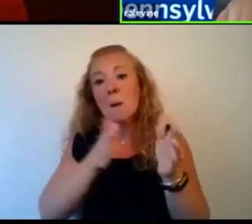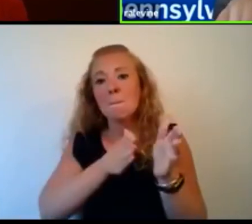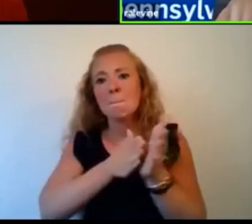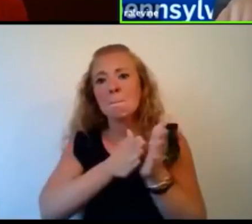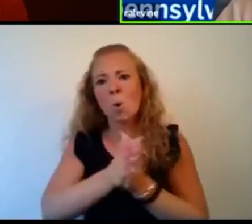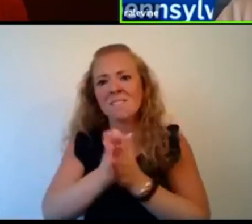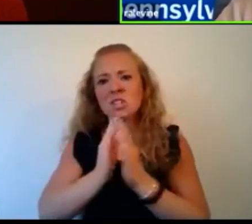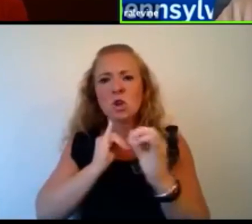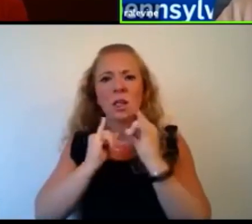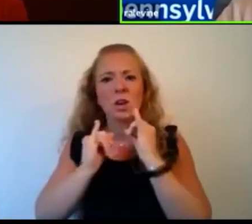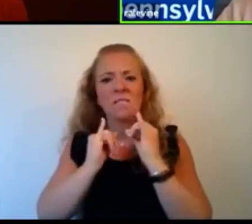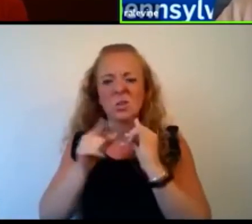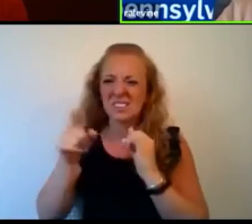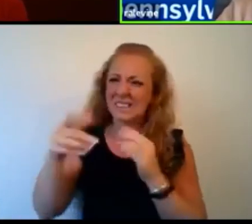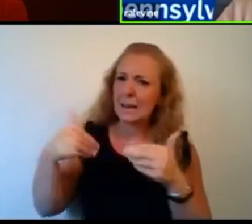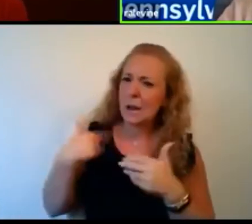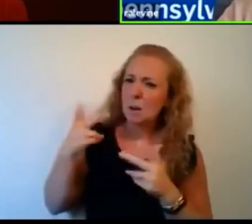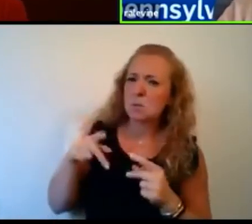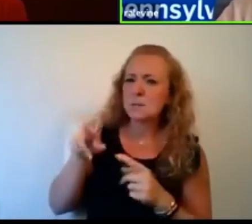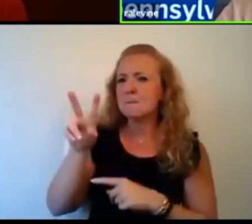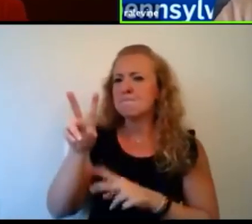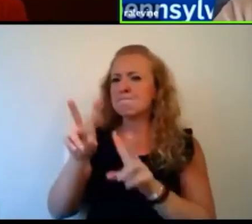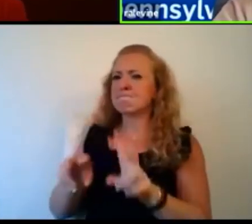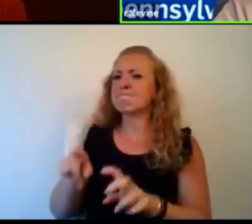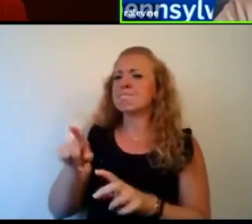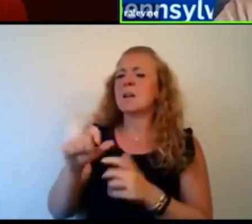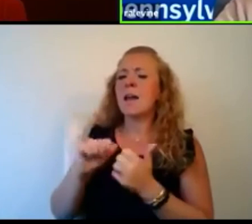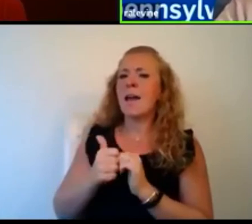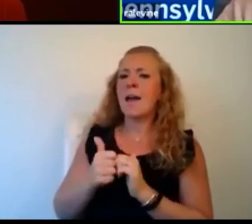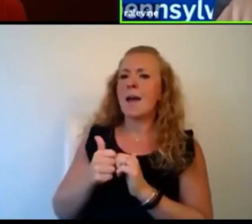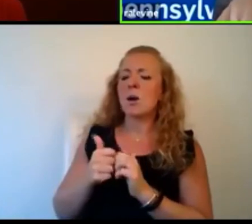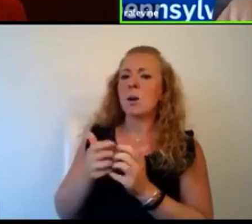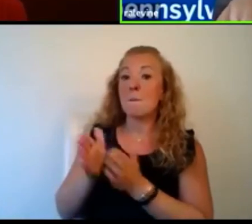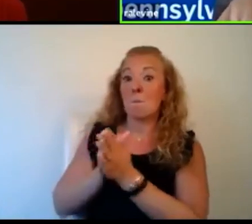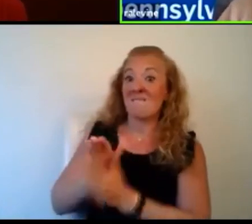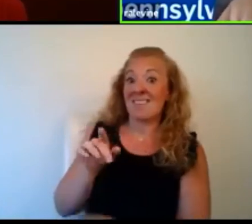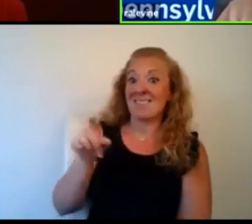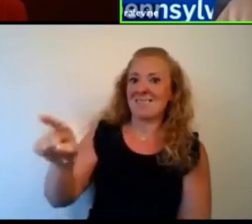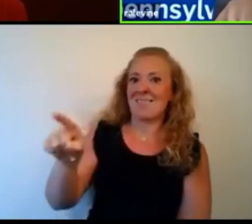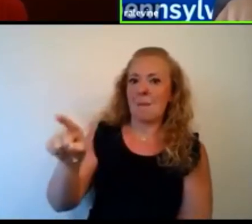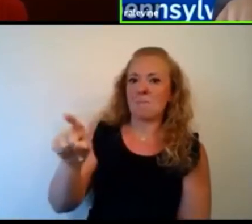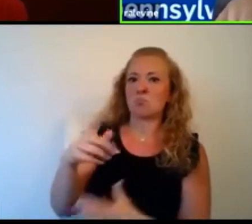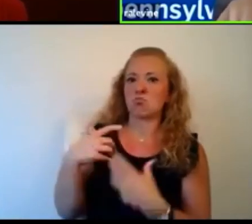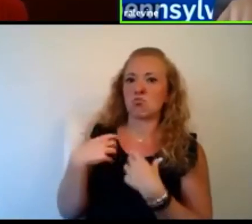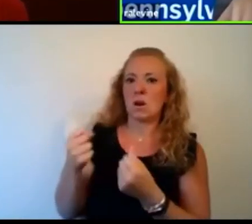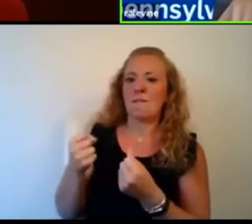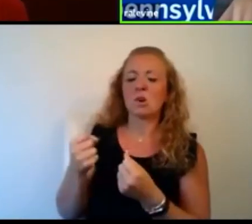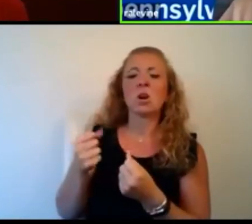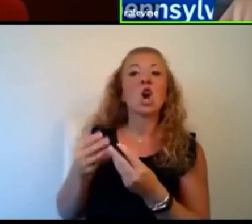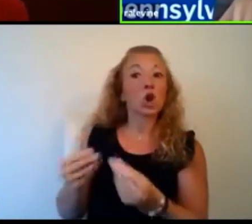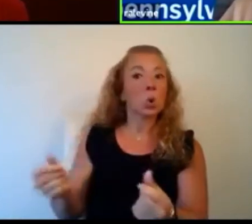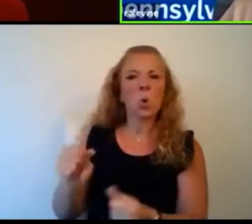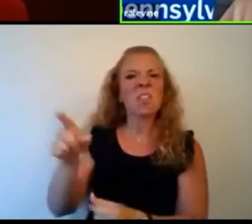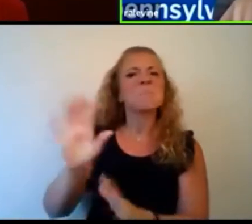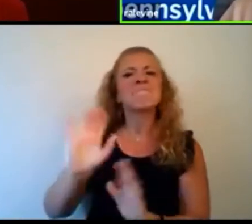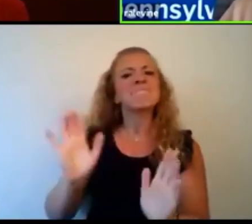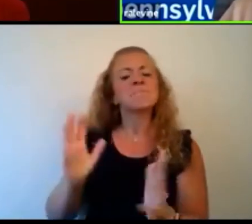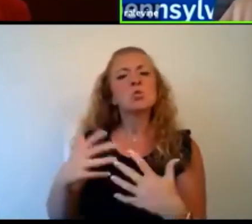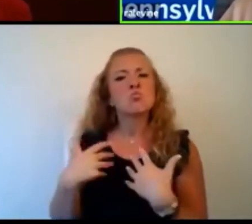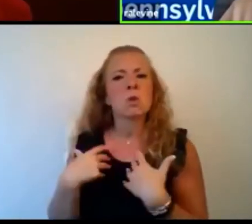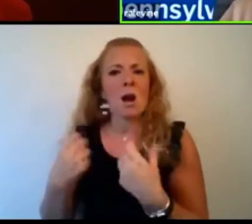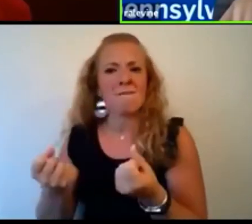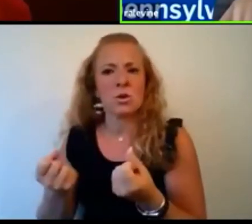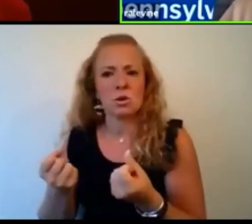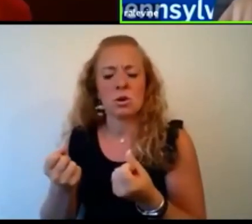I motivate this young person to eventually recover from their condition? It's less of a cure. You know, it is, it is